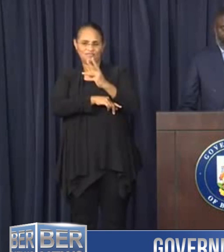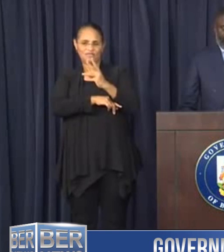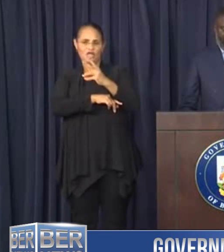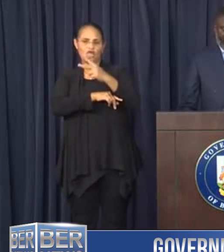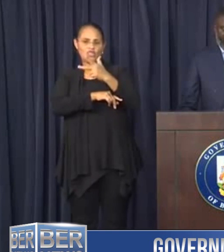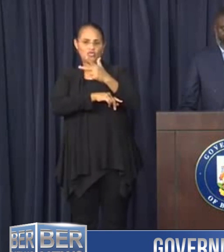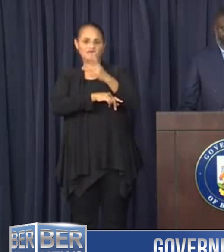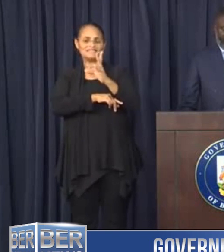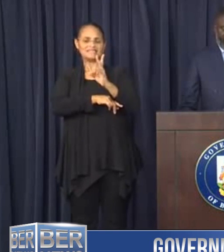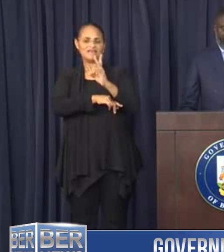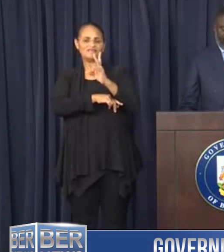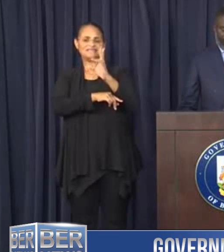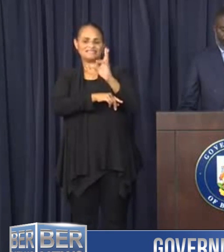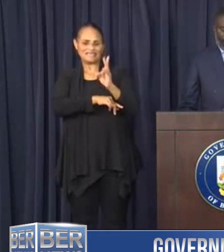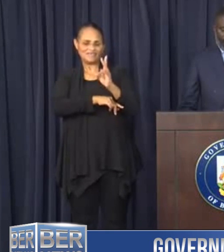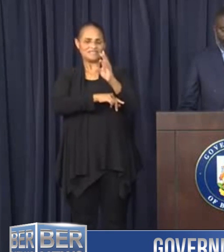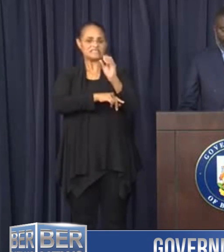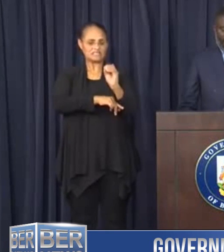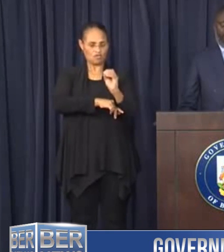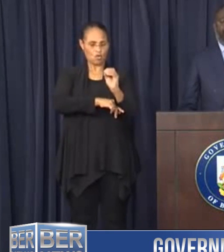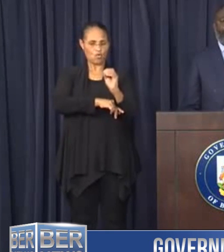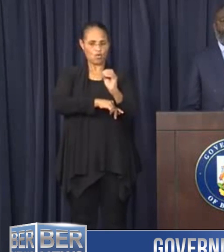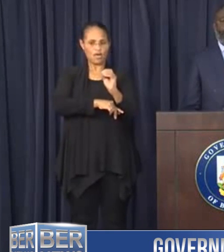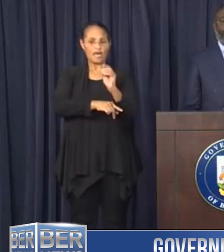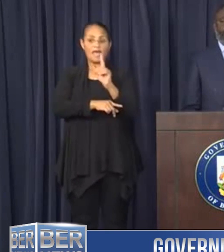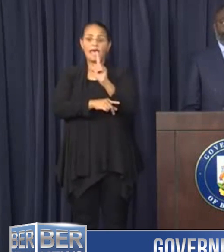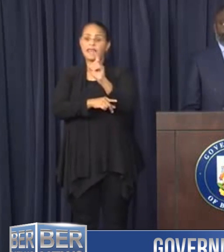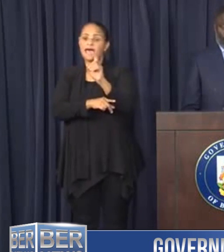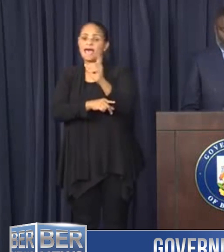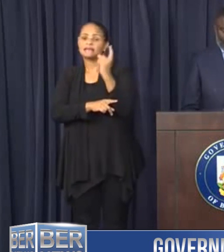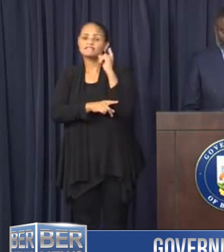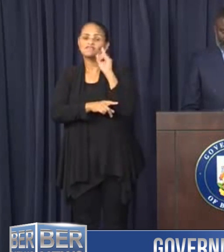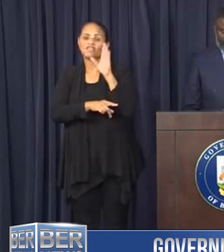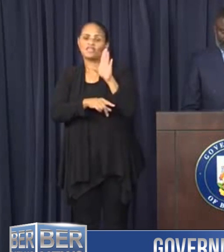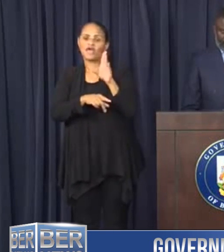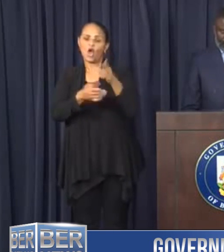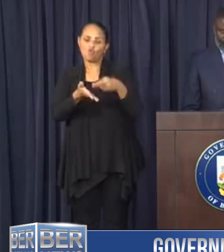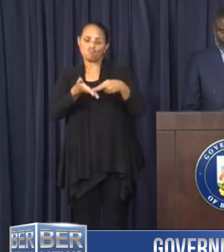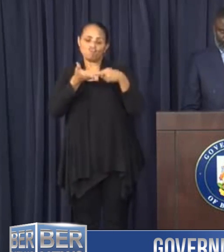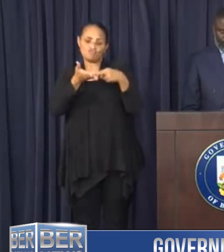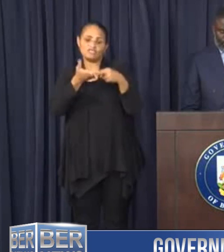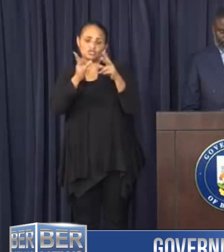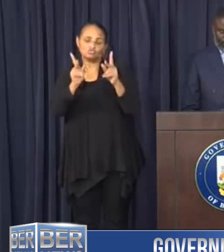-3770 and ask for their resource person.